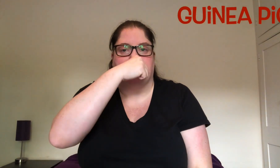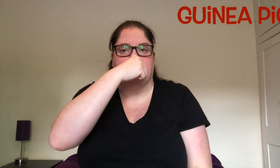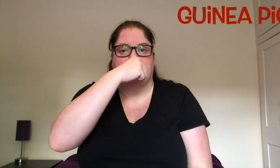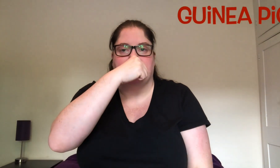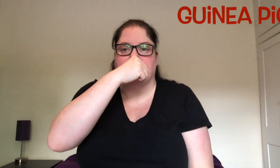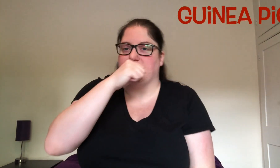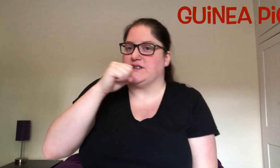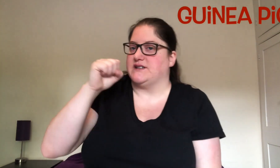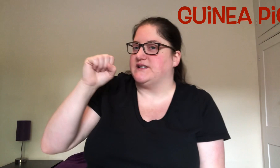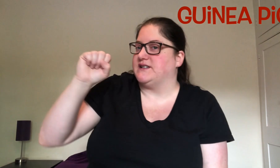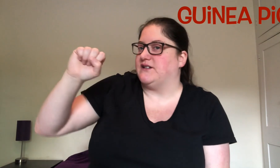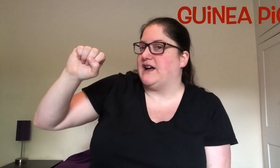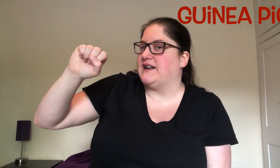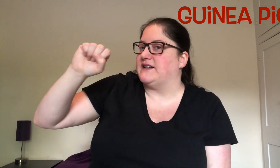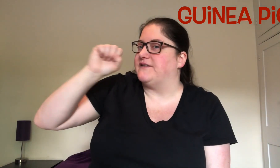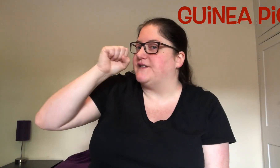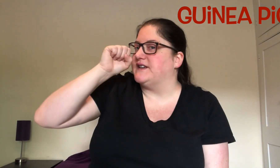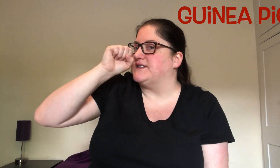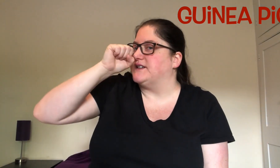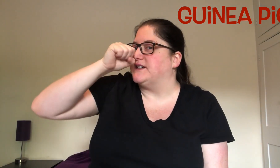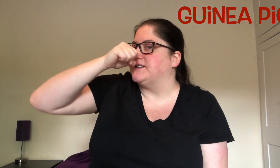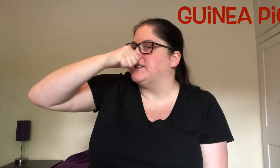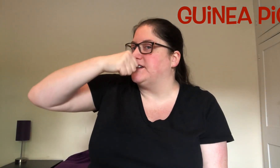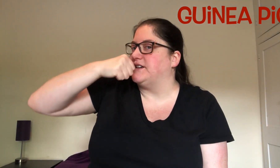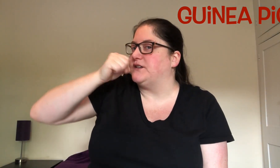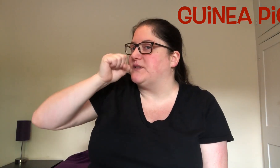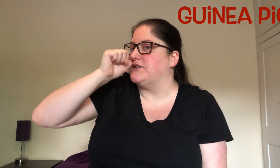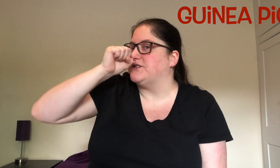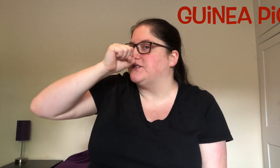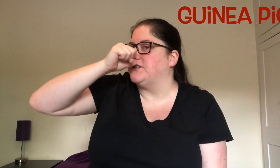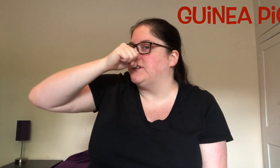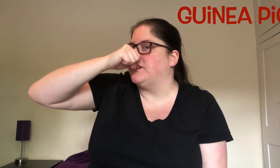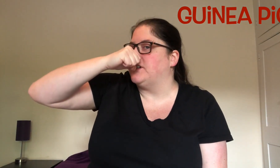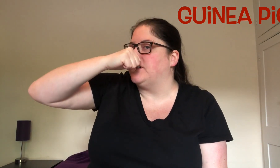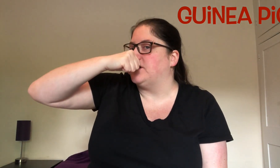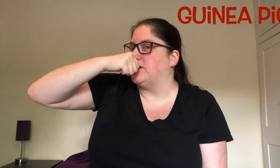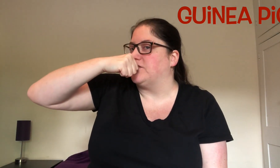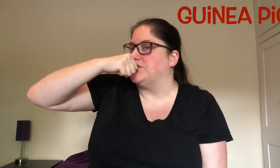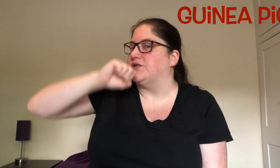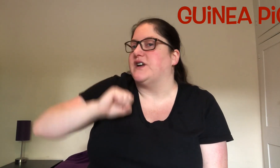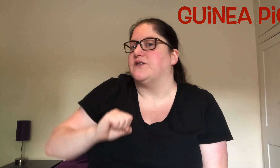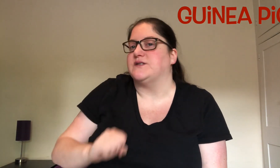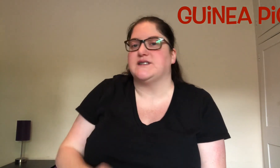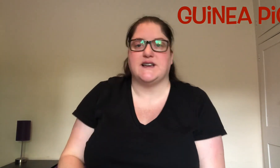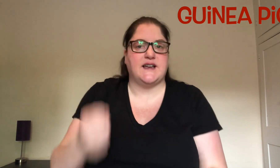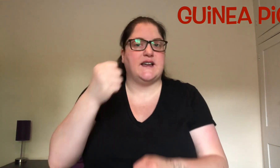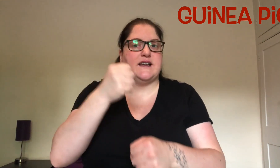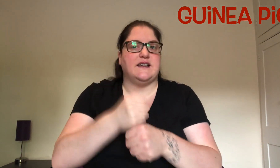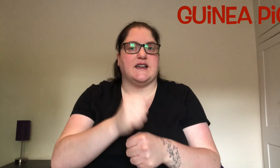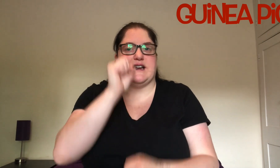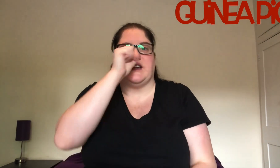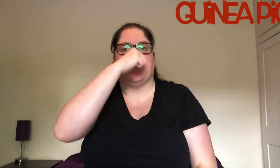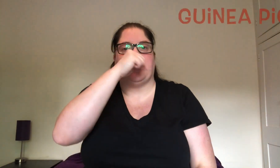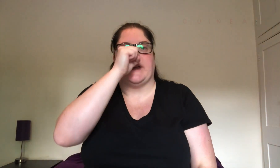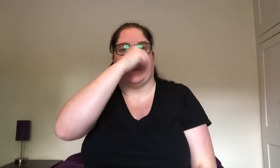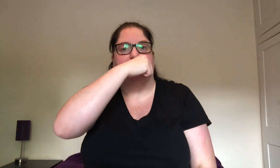which is your hand in a fist and a circular motion across your nose. Guinea pig.